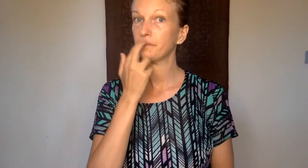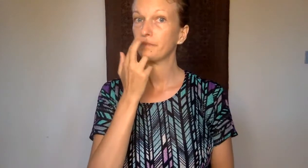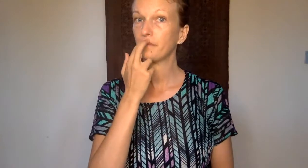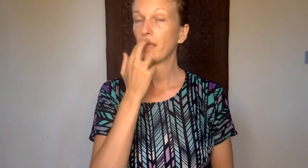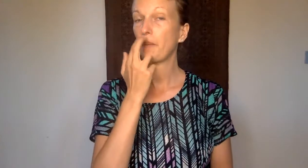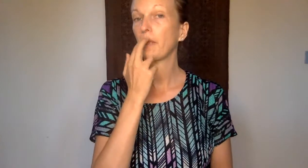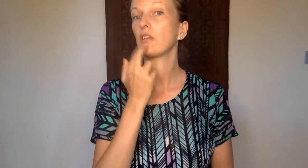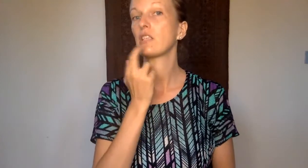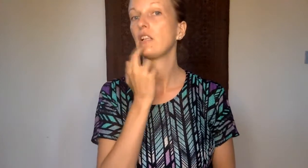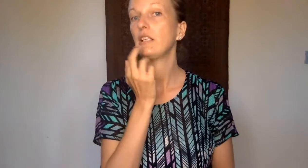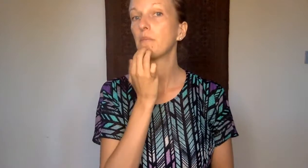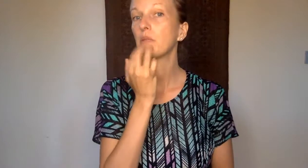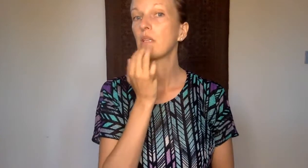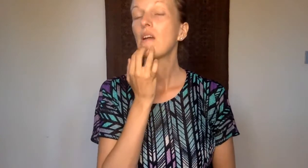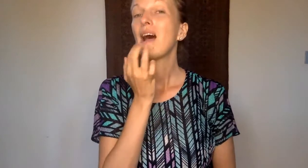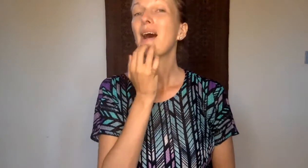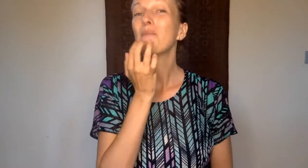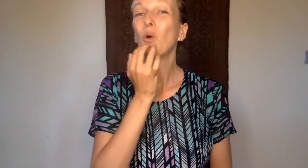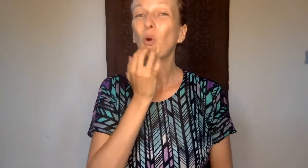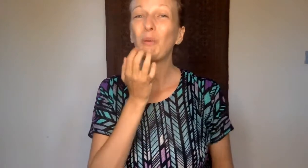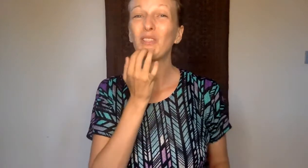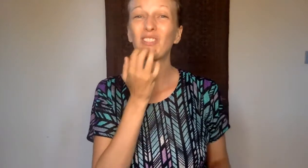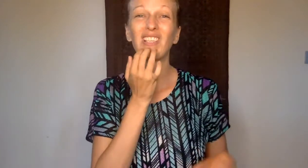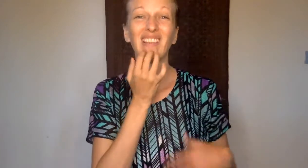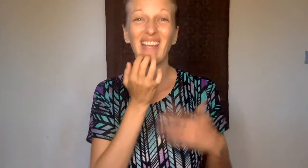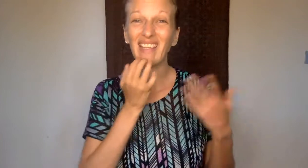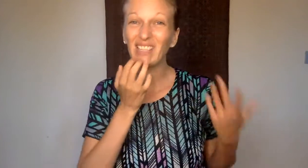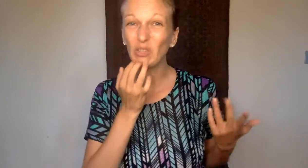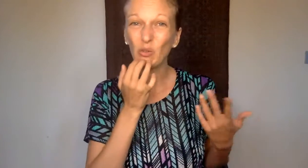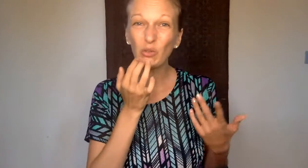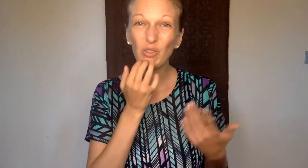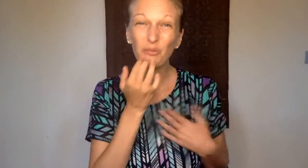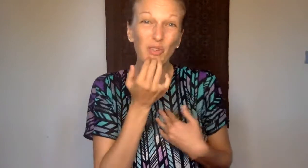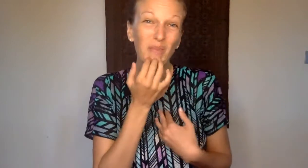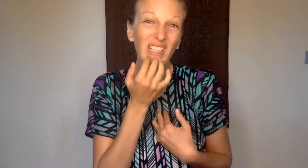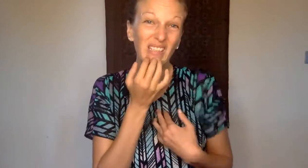Tapping under the lips. I'm open to letting it go for me.